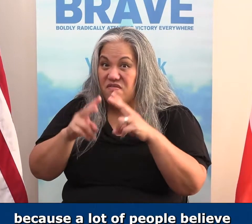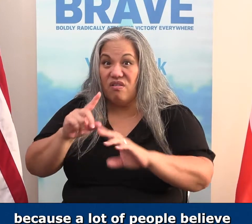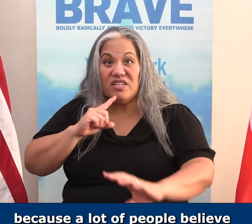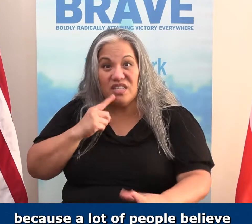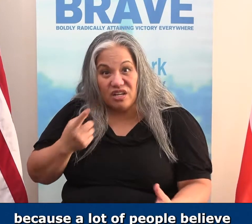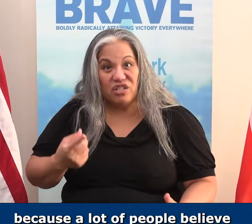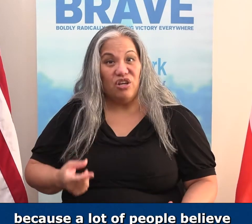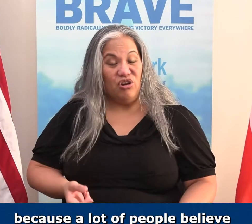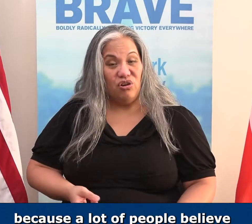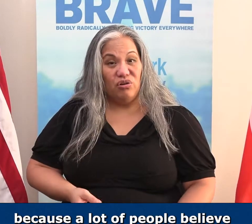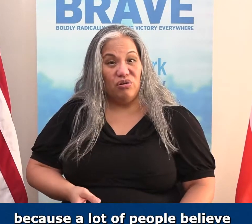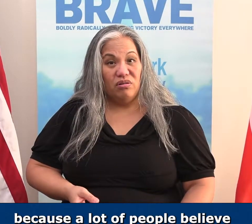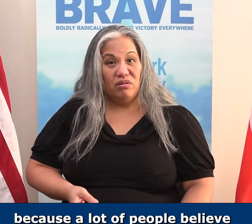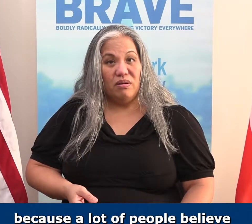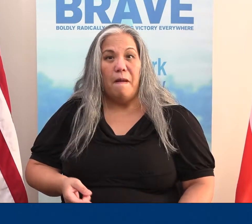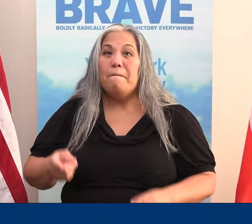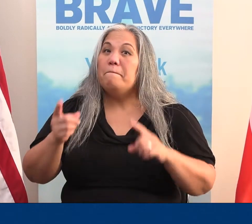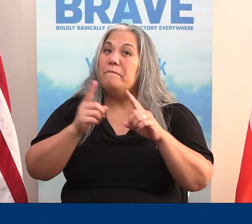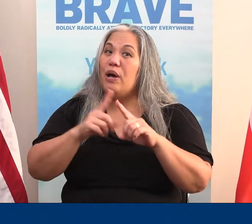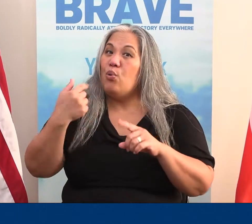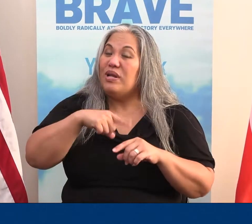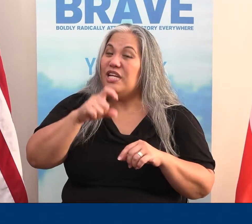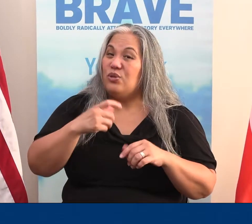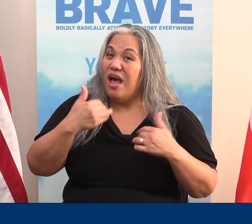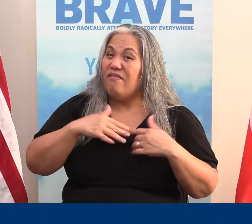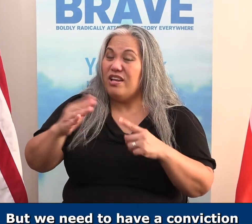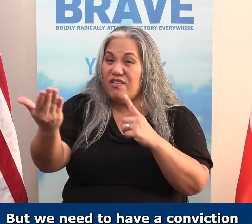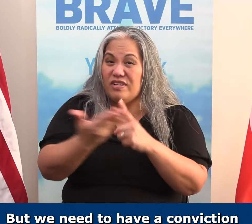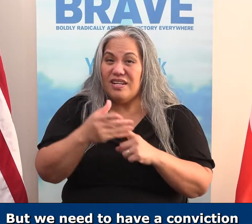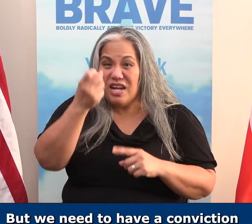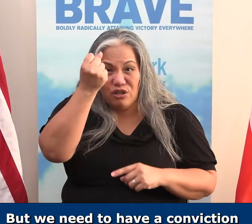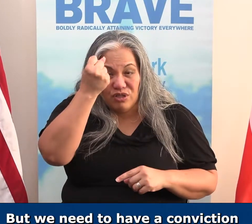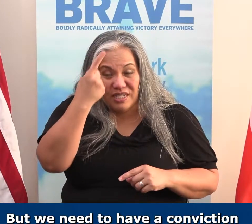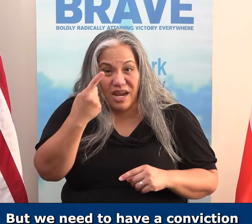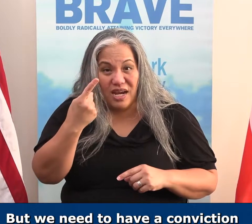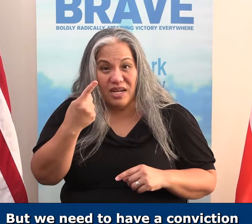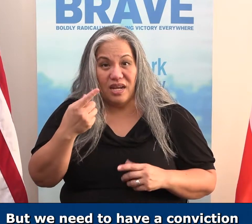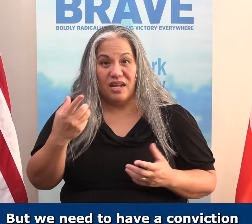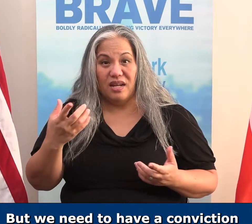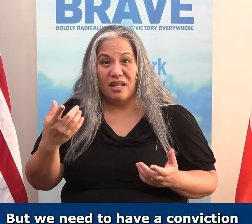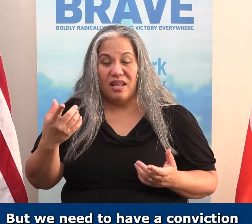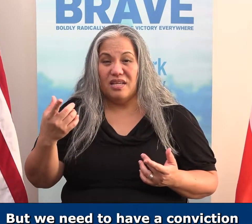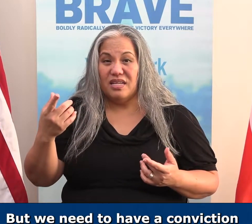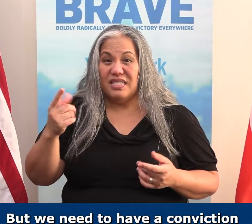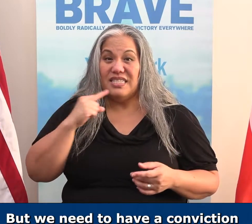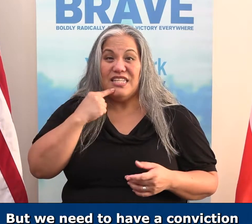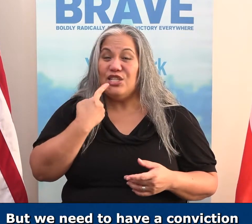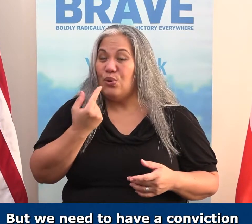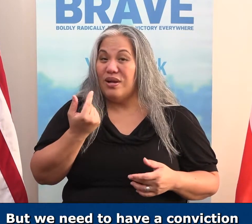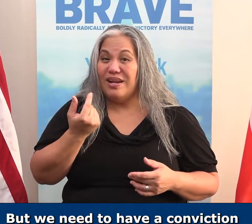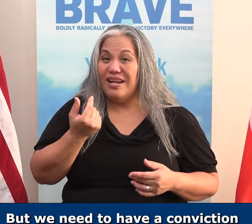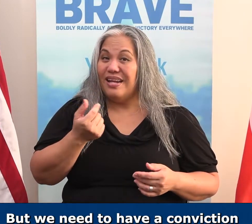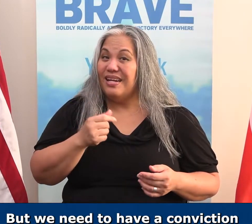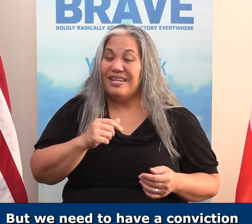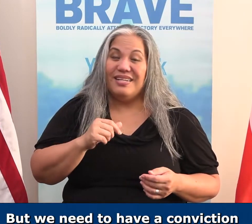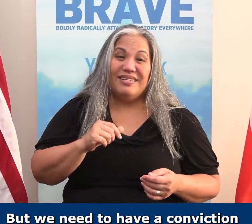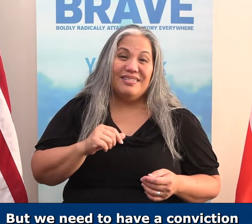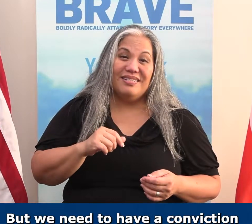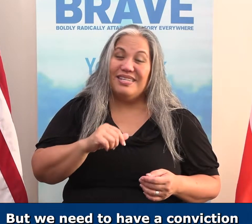very sincerely. But we need to have a conviction and understanding that sincerity